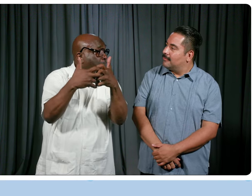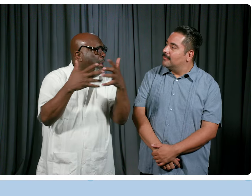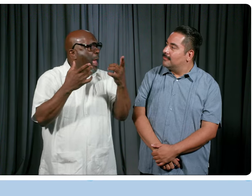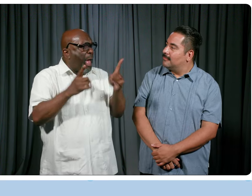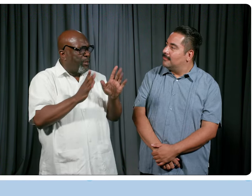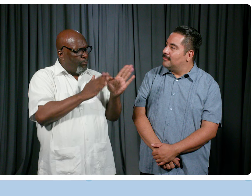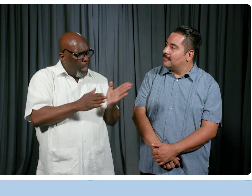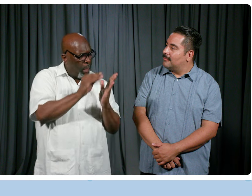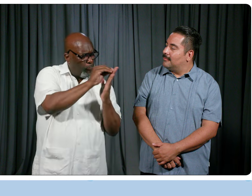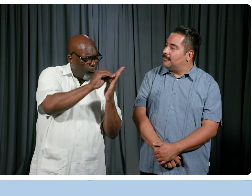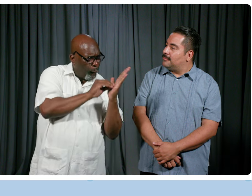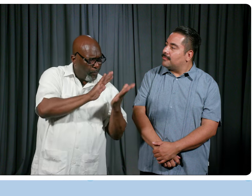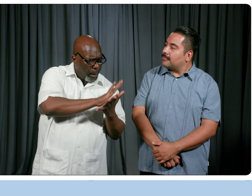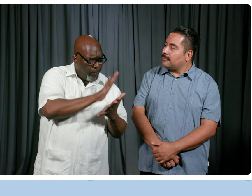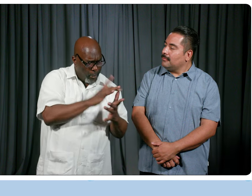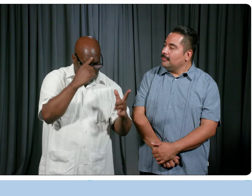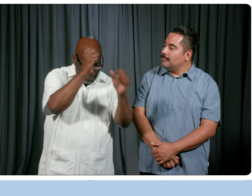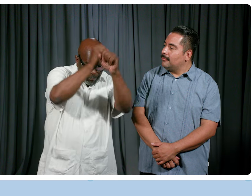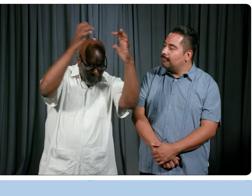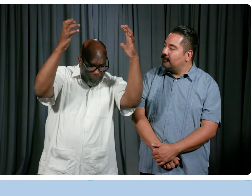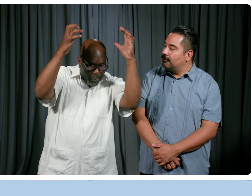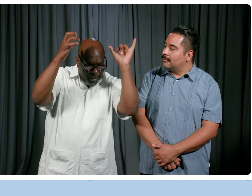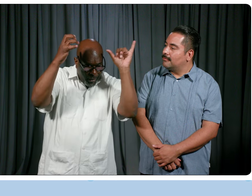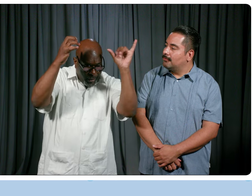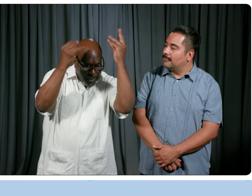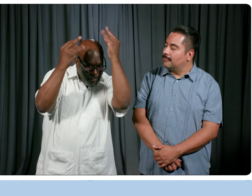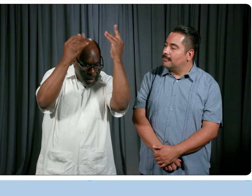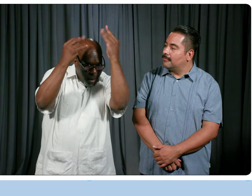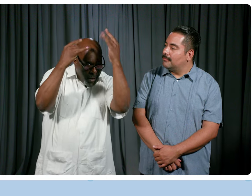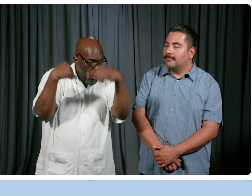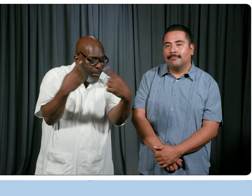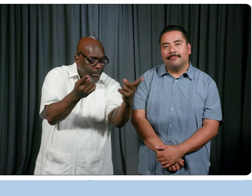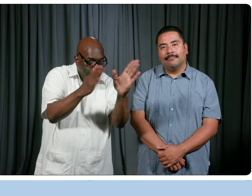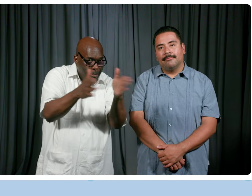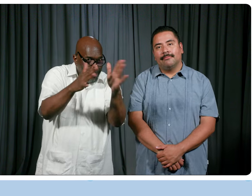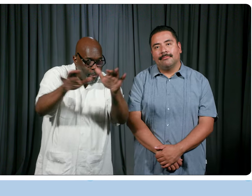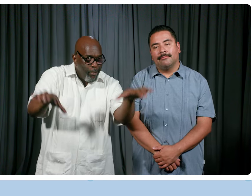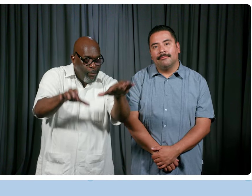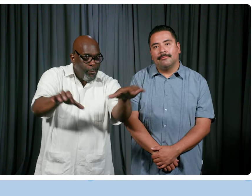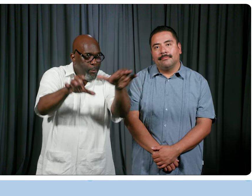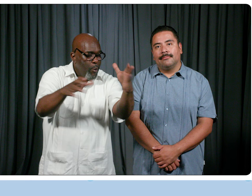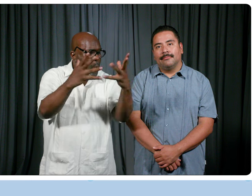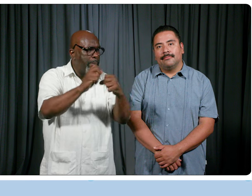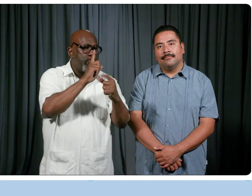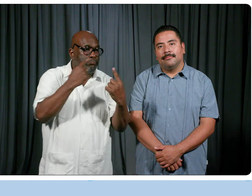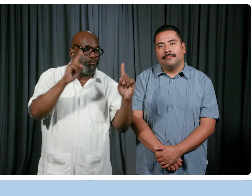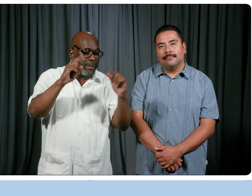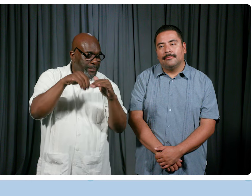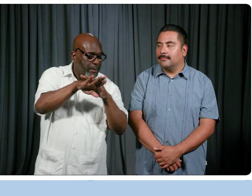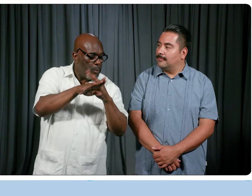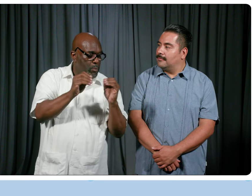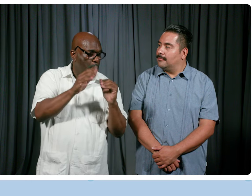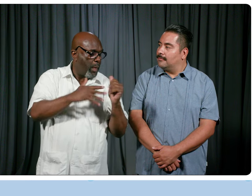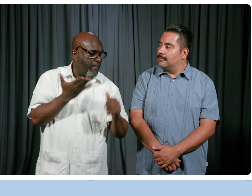on paper, you know, or you see something conceptually, you know, and you think about it and we have such plans that, know, again, wanting to make it more accessible than